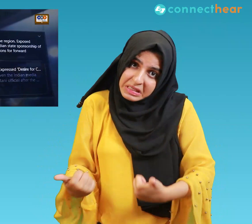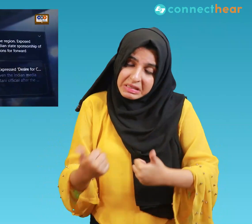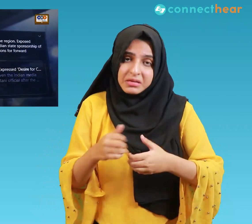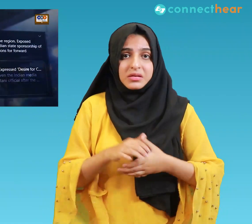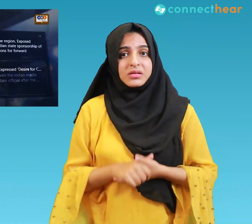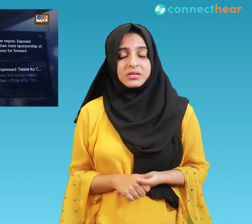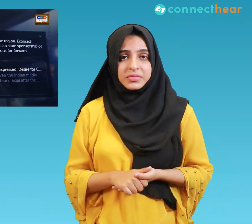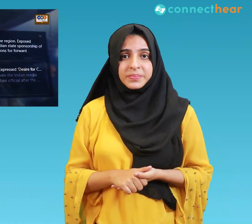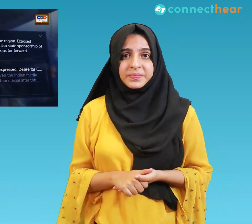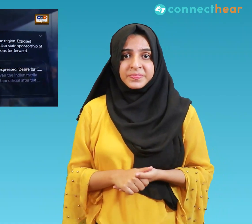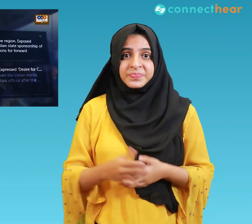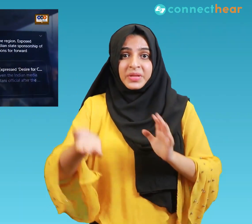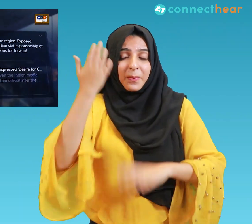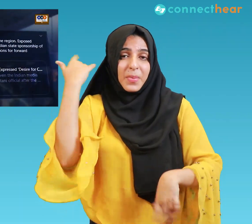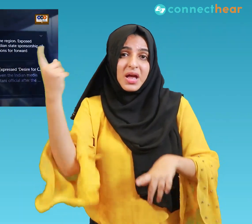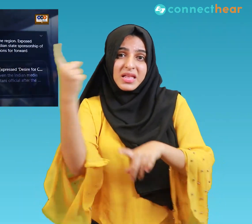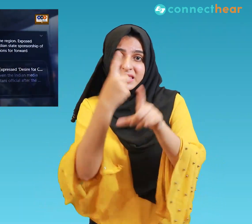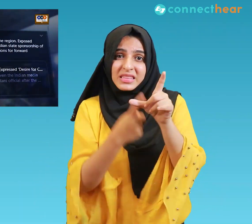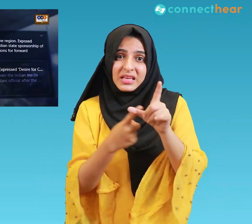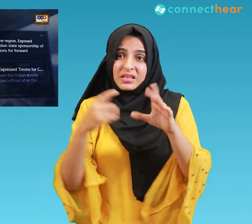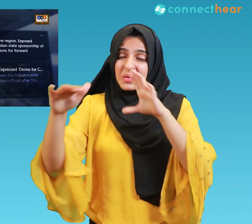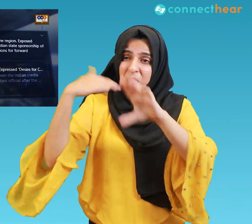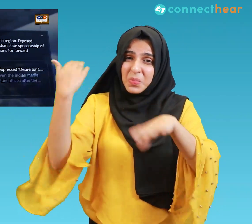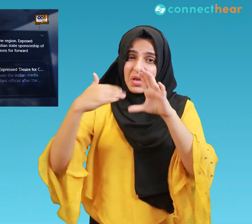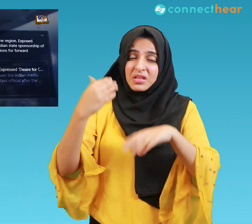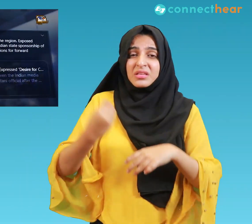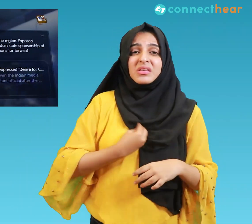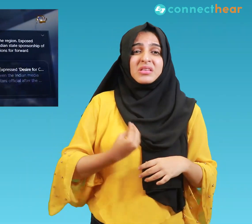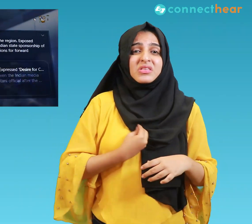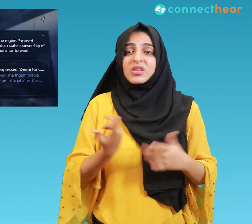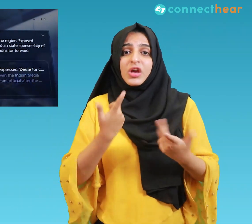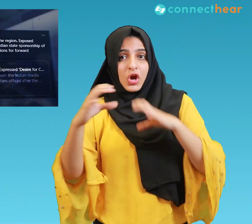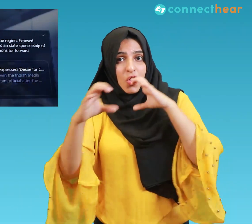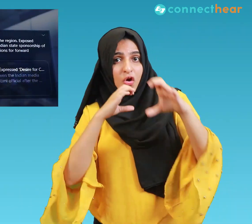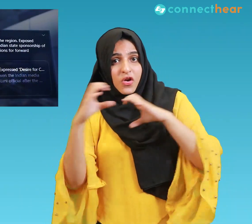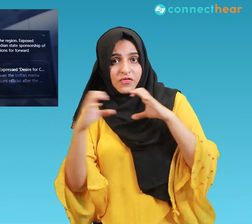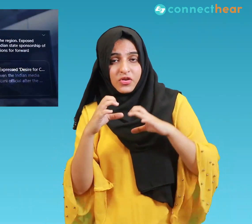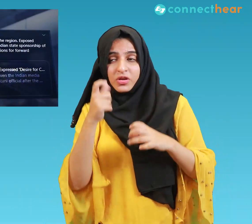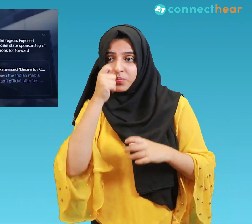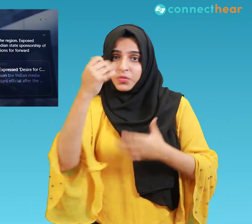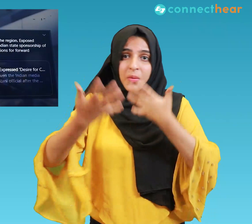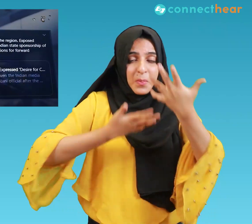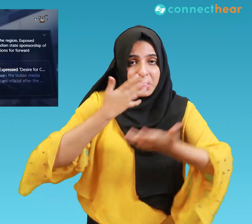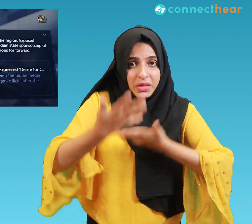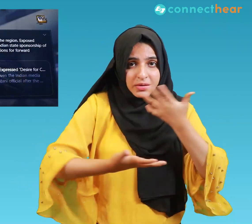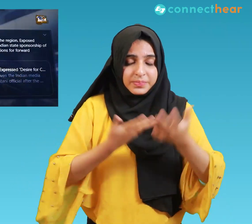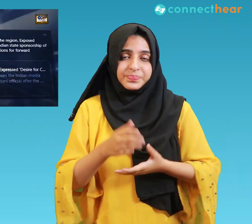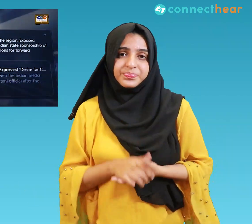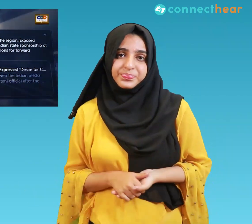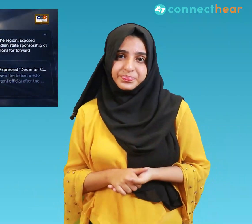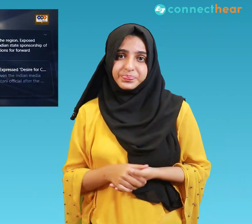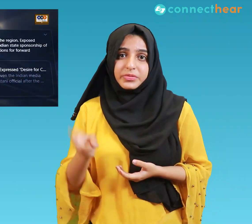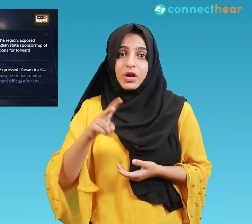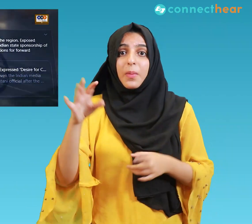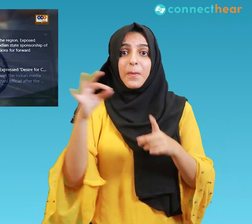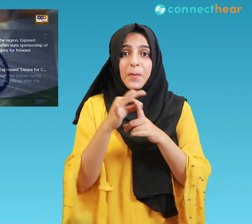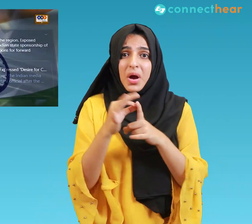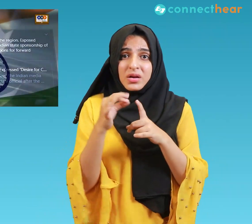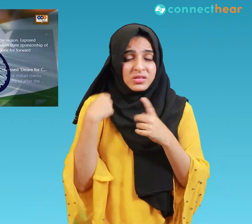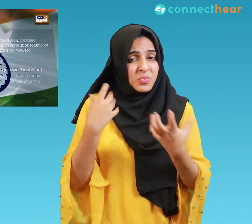In the past year we have got messages for a desire to conversation Mr. Yusuf said. He said Pakistan would not want India to use it